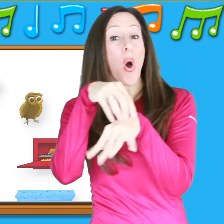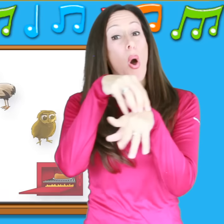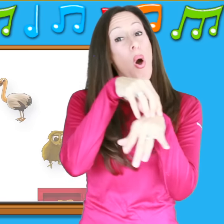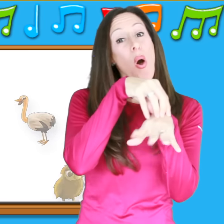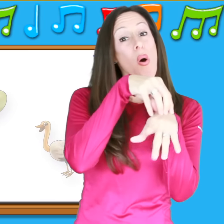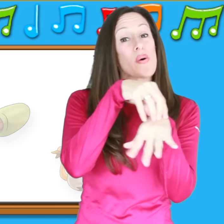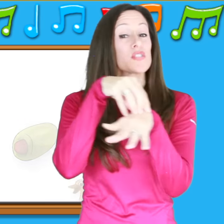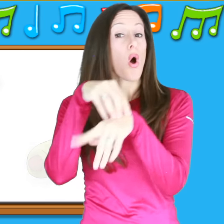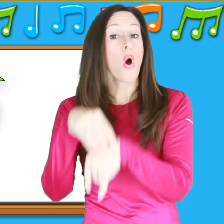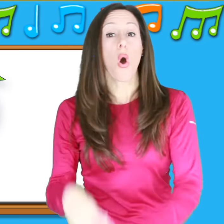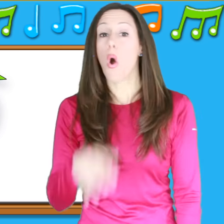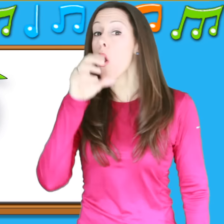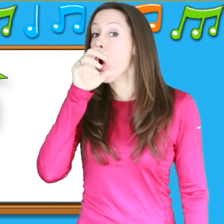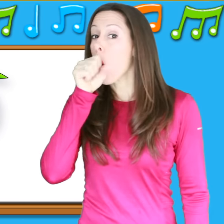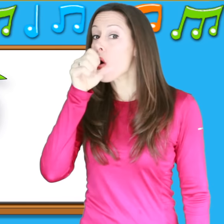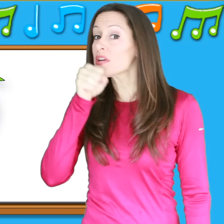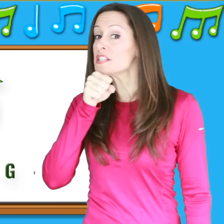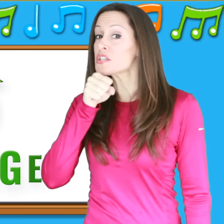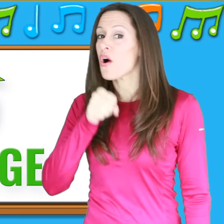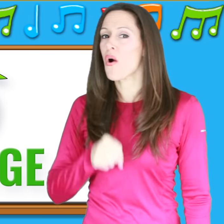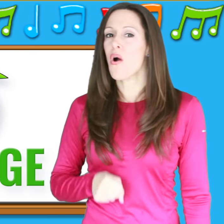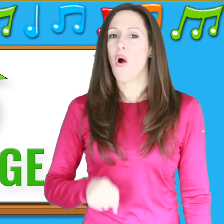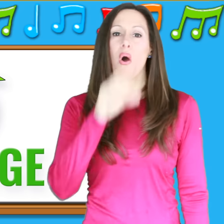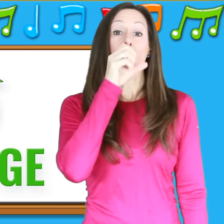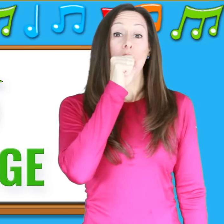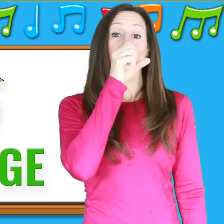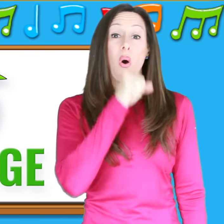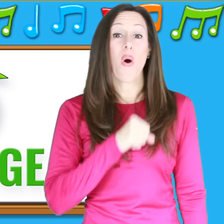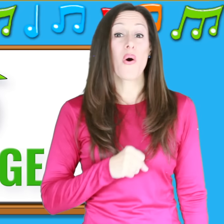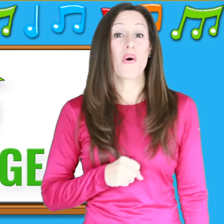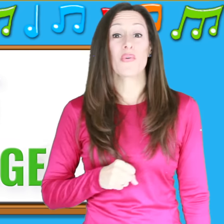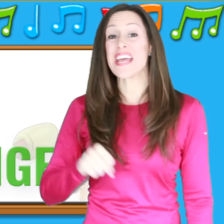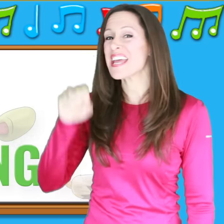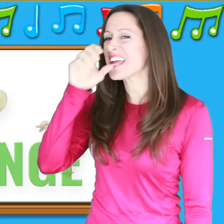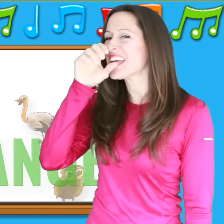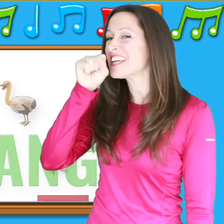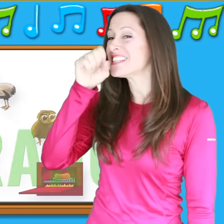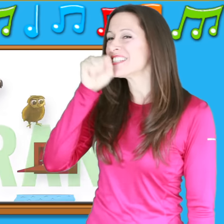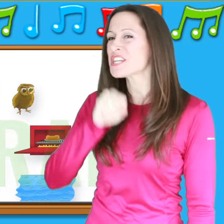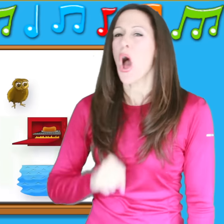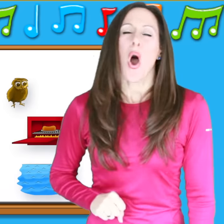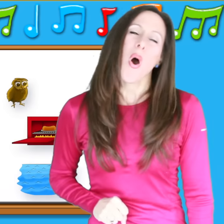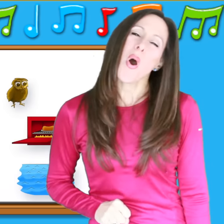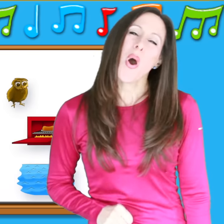is for O-O-orange O-O-orange O